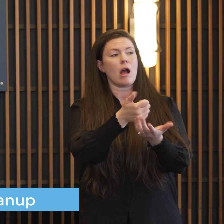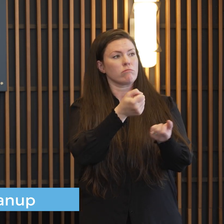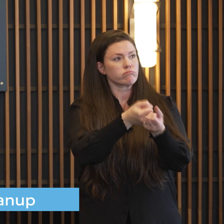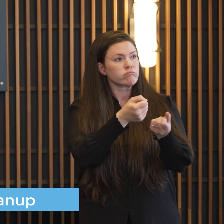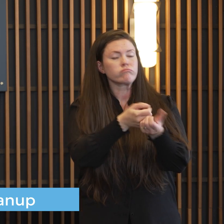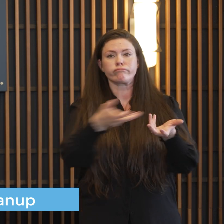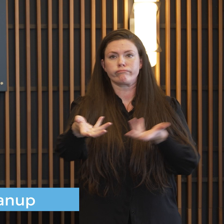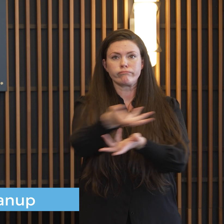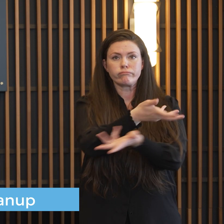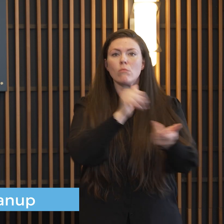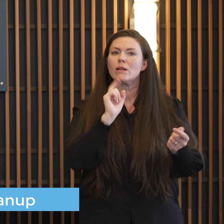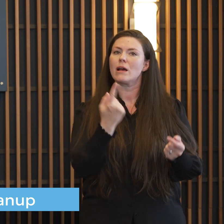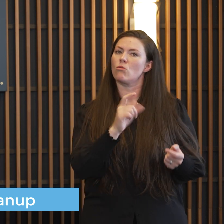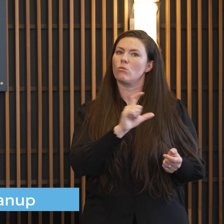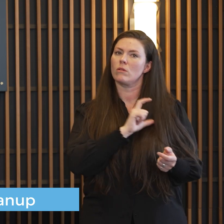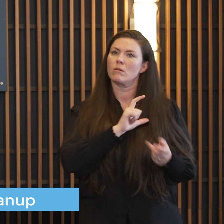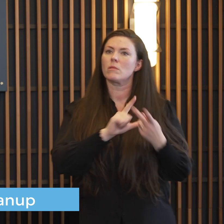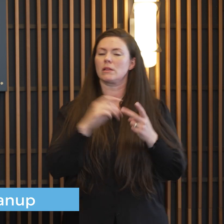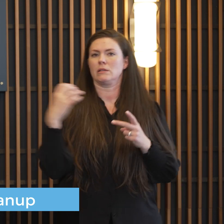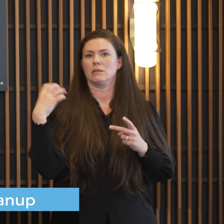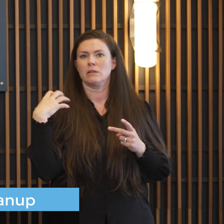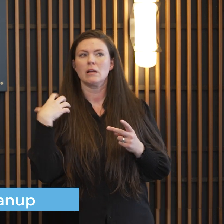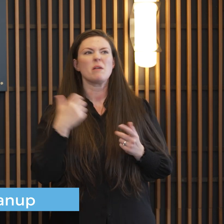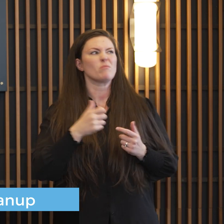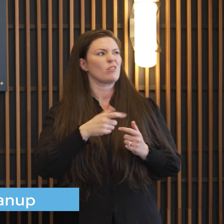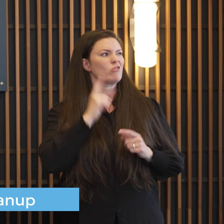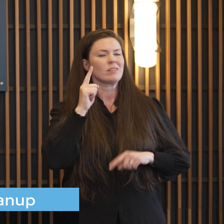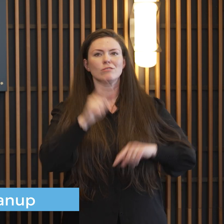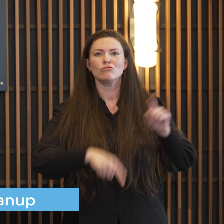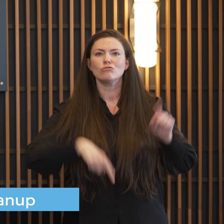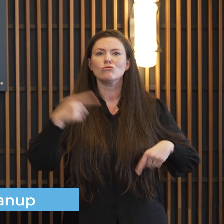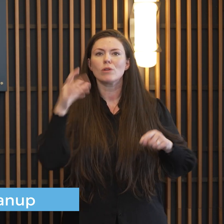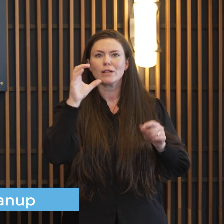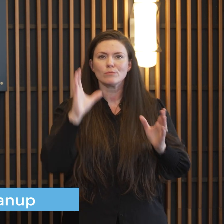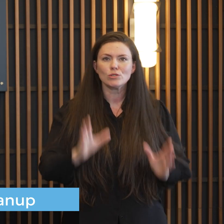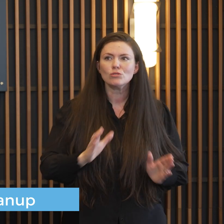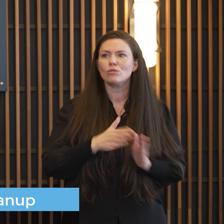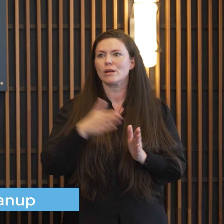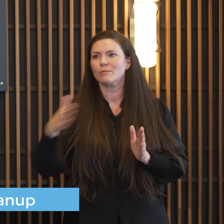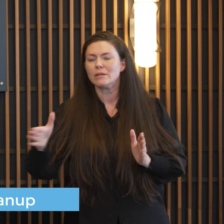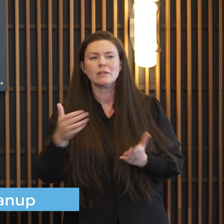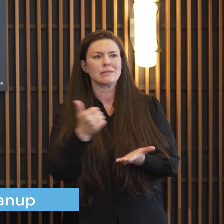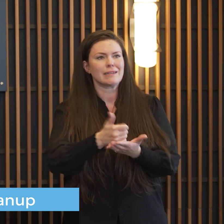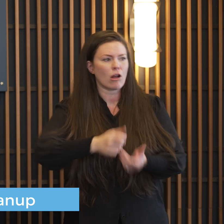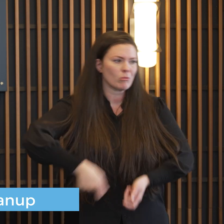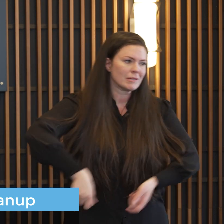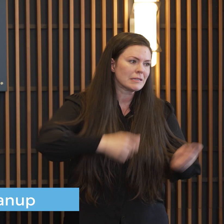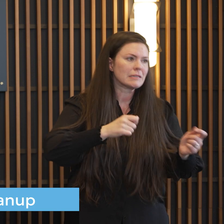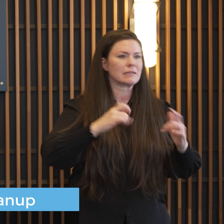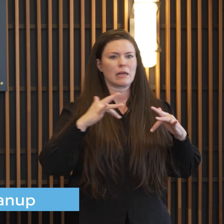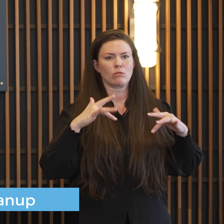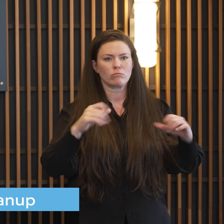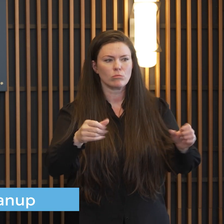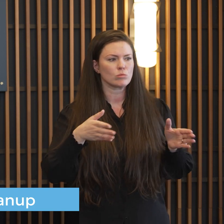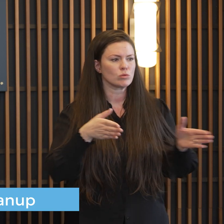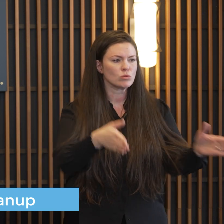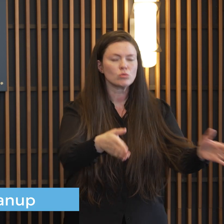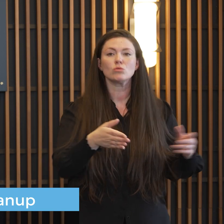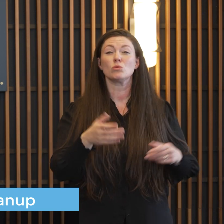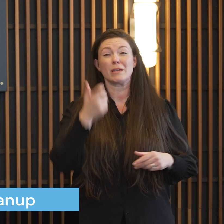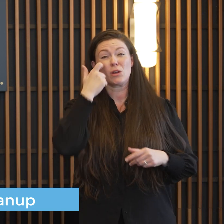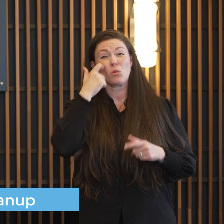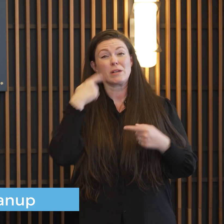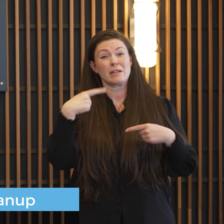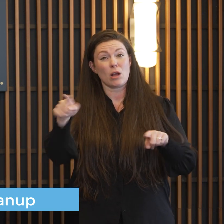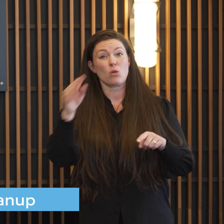law enforcement pushing people out it's random people pushing their neighbors out grabbing a shovel digging in and doing good work i'm just on my way